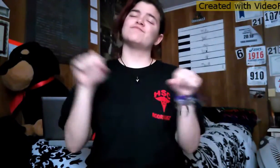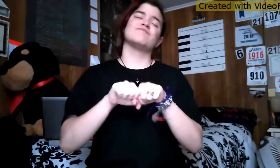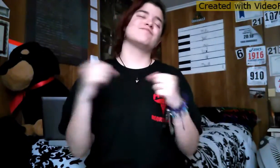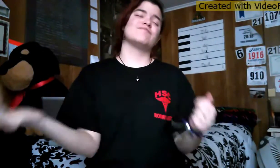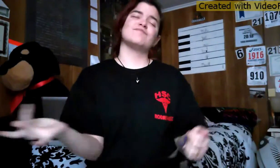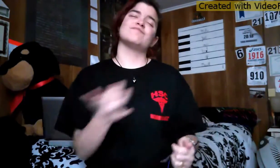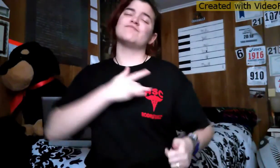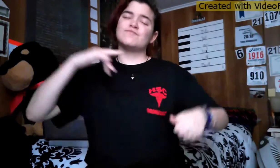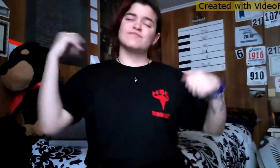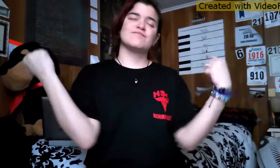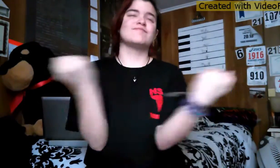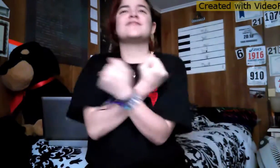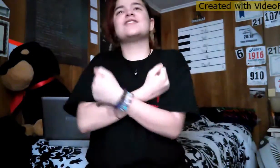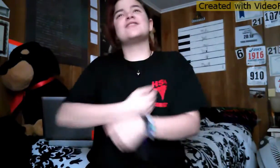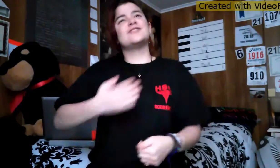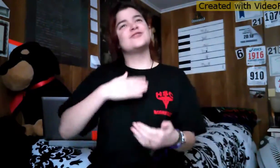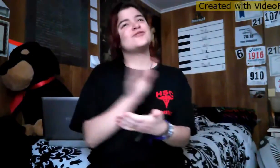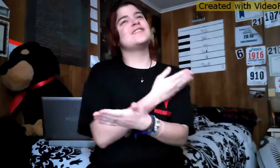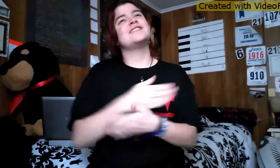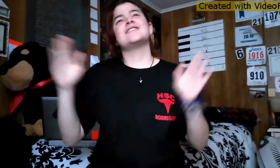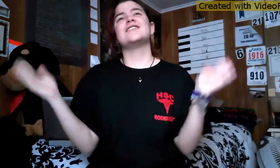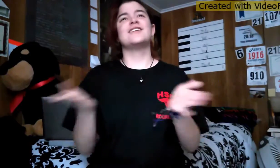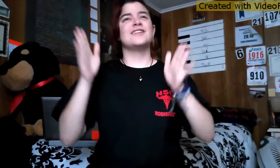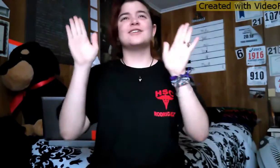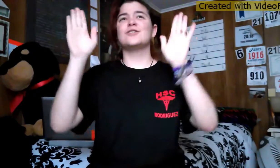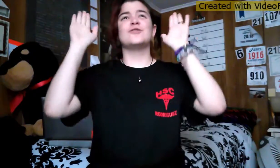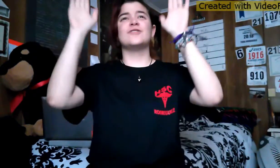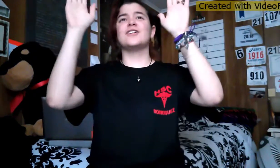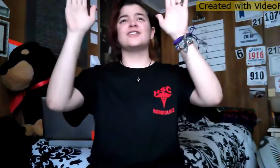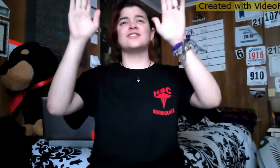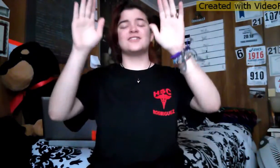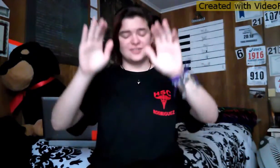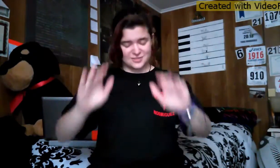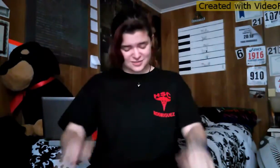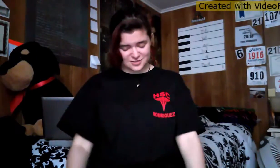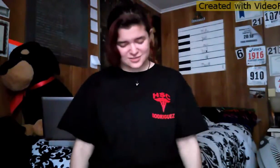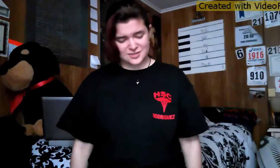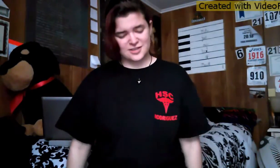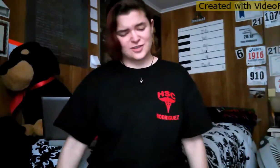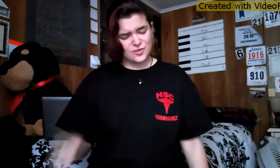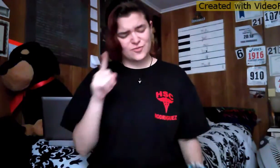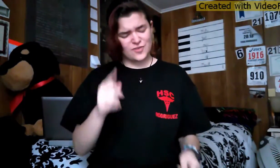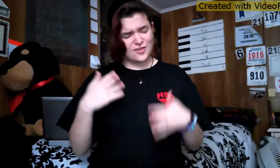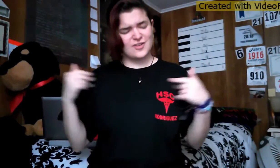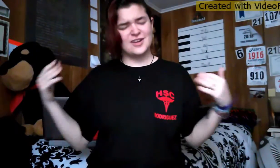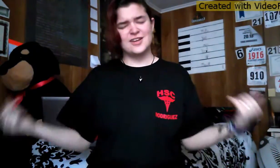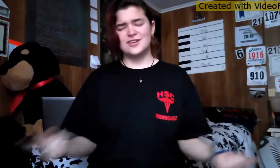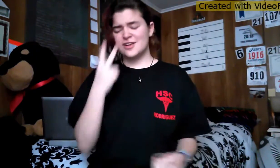heart that's been loved So I'll sing hallelujah You are an angel in